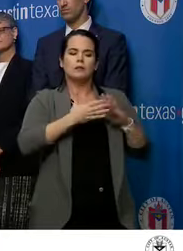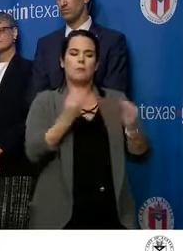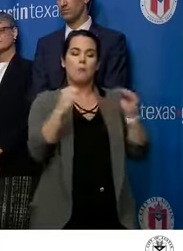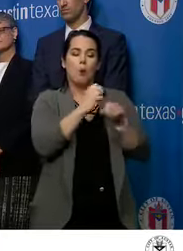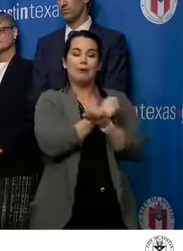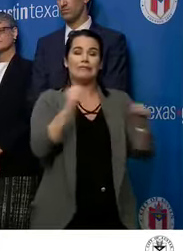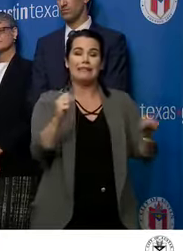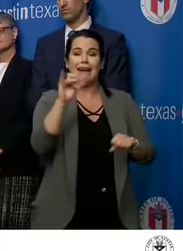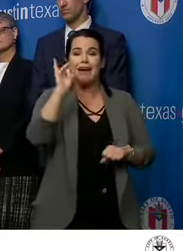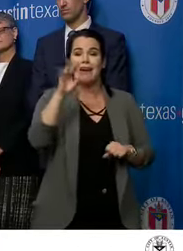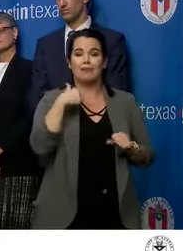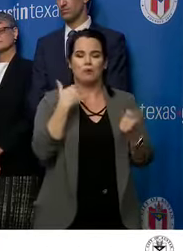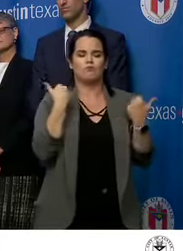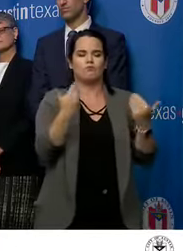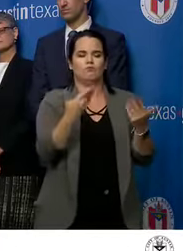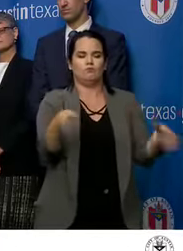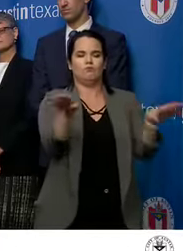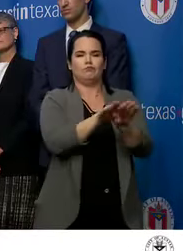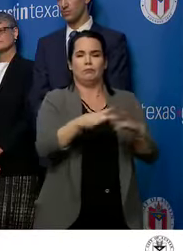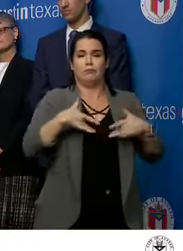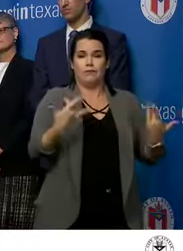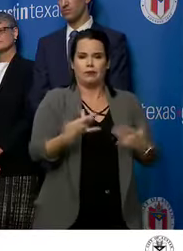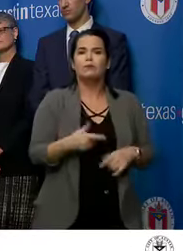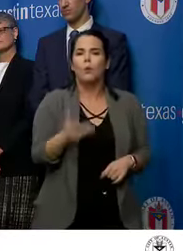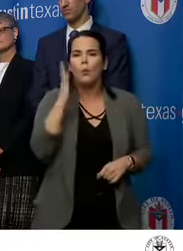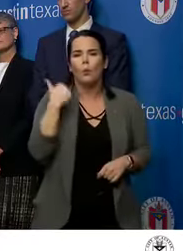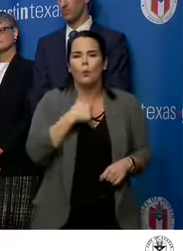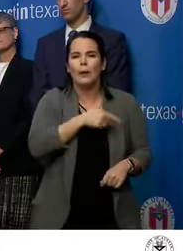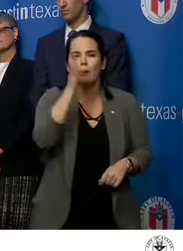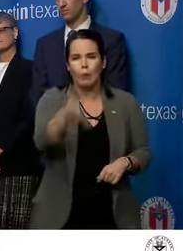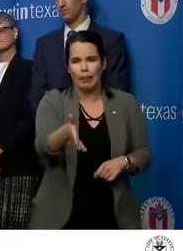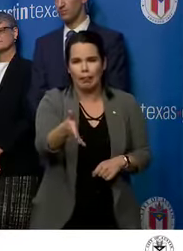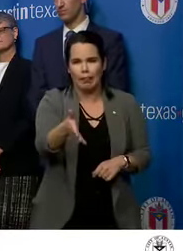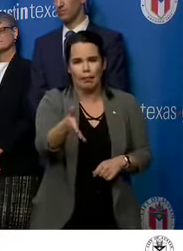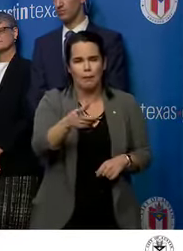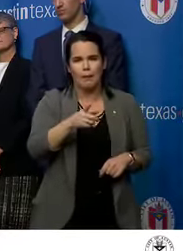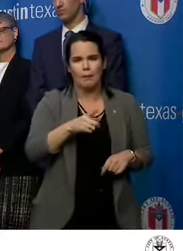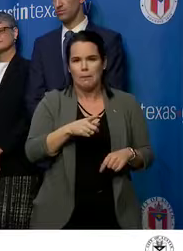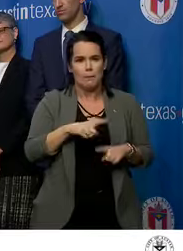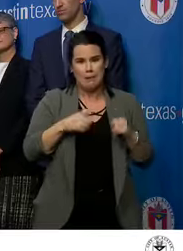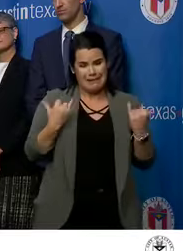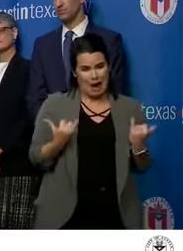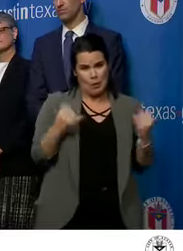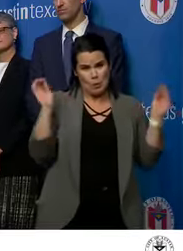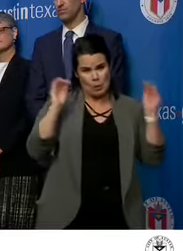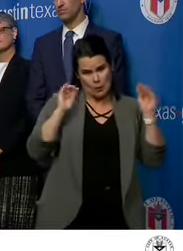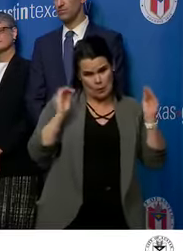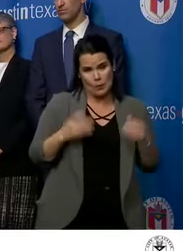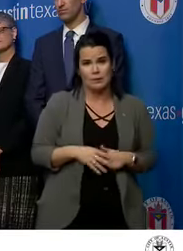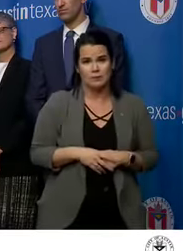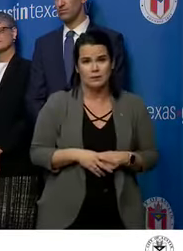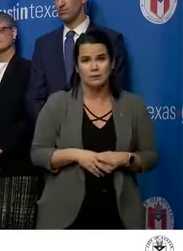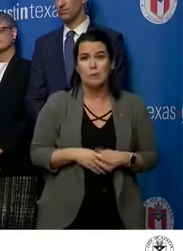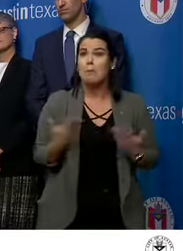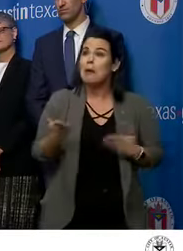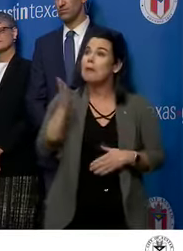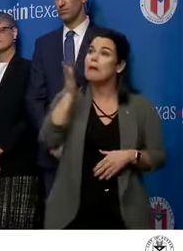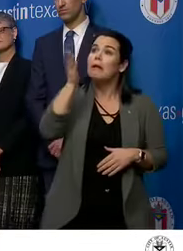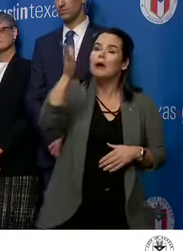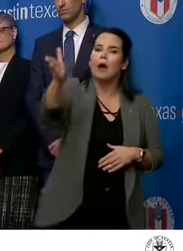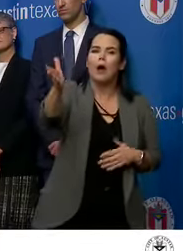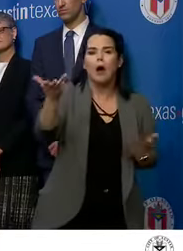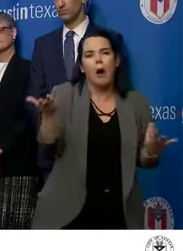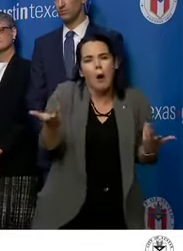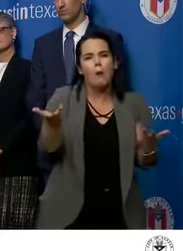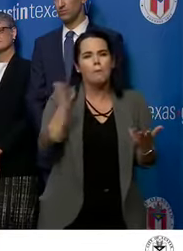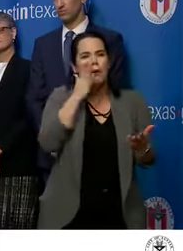closing down public events, we will do that. We expect in the future that there may be modifications based upon the